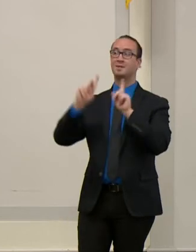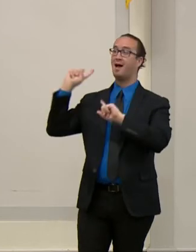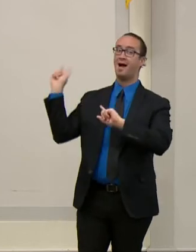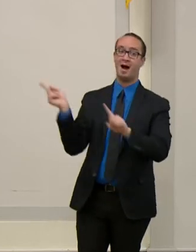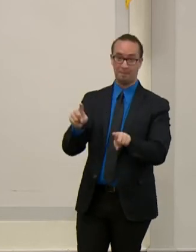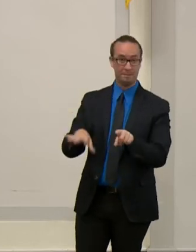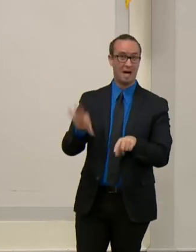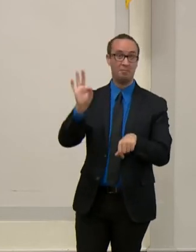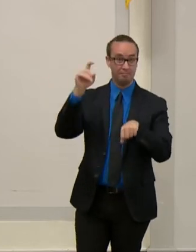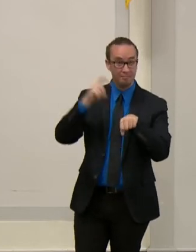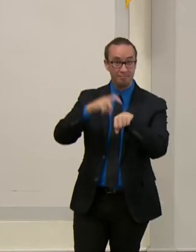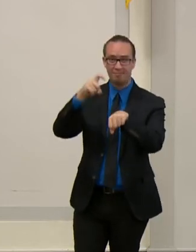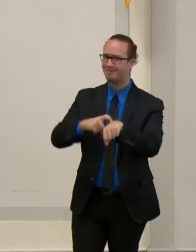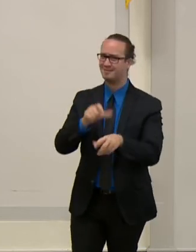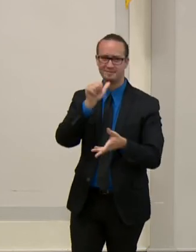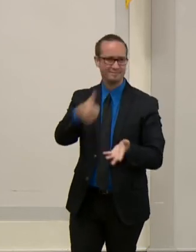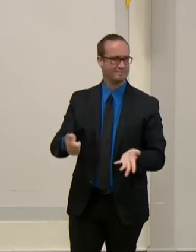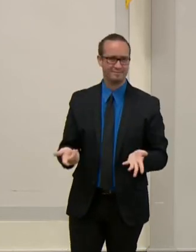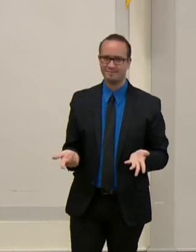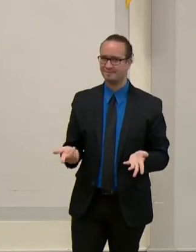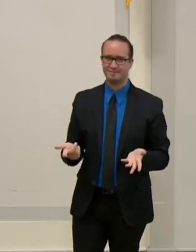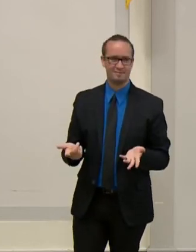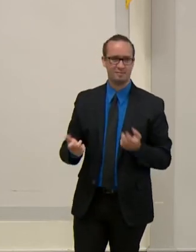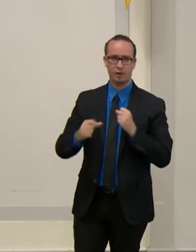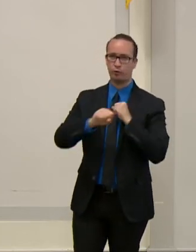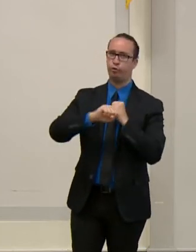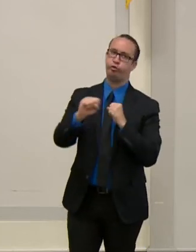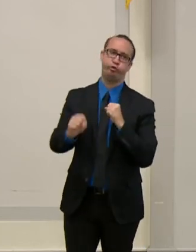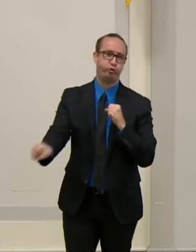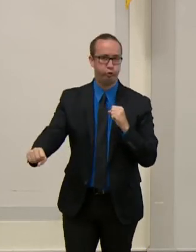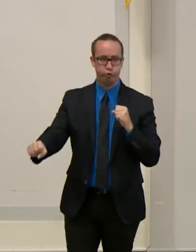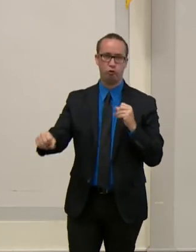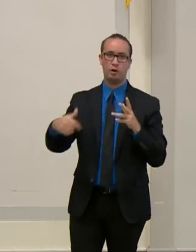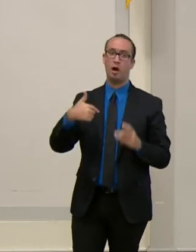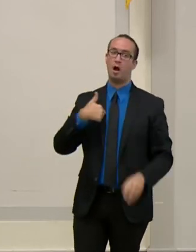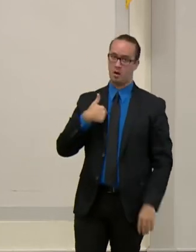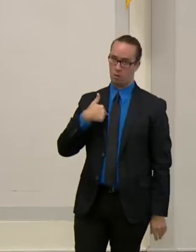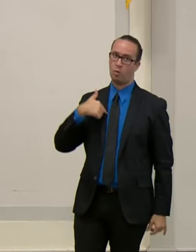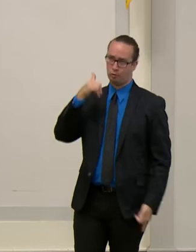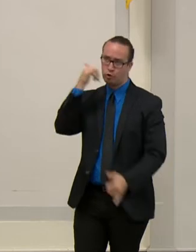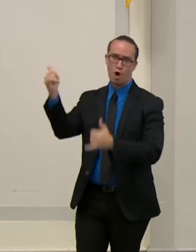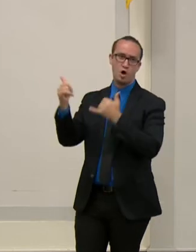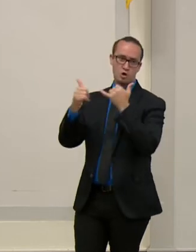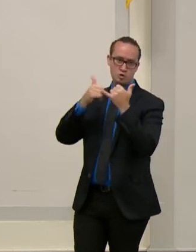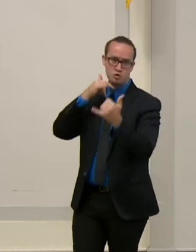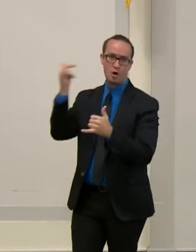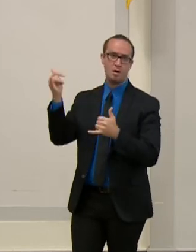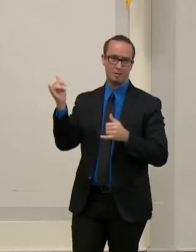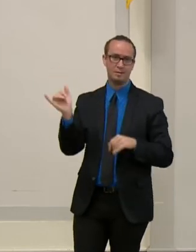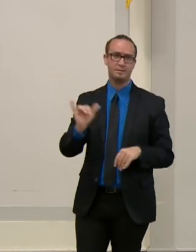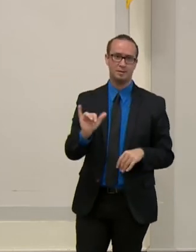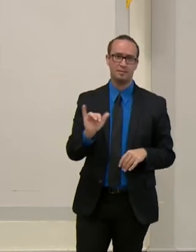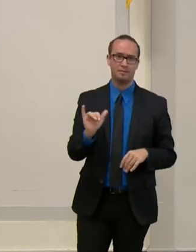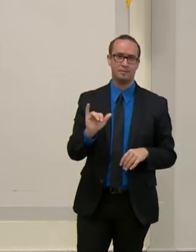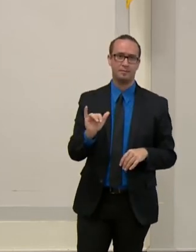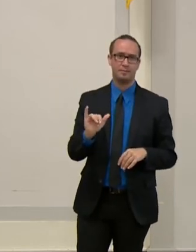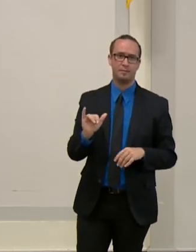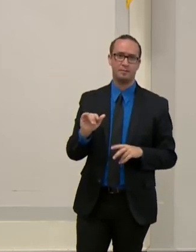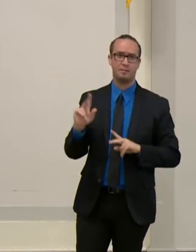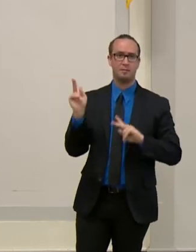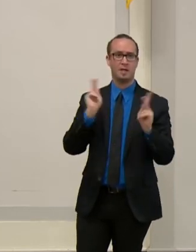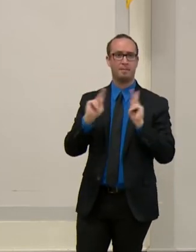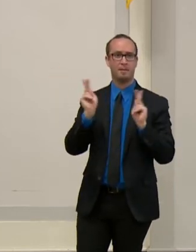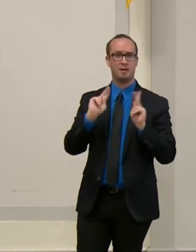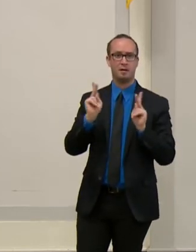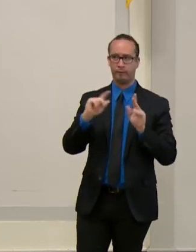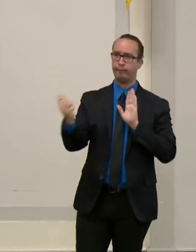know Mr. Chalmers get tired of me calling because my neighbors are knocking on my door saying, what is our trash going to be picked up? I'm frustrated about trash as well.